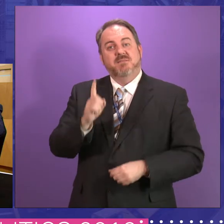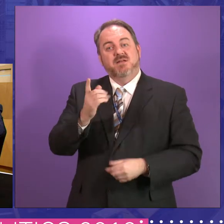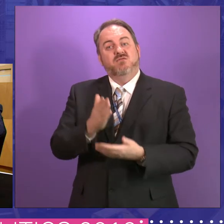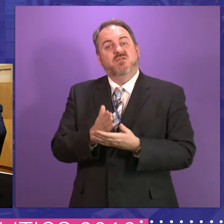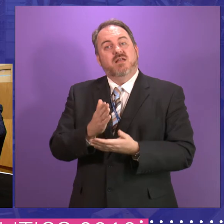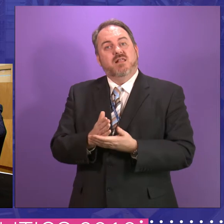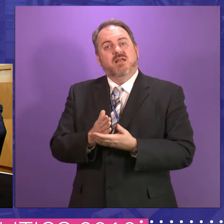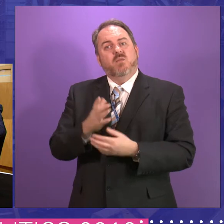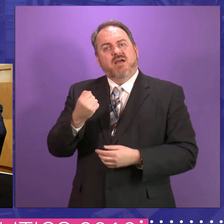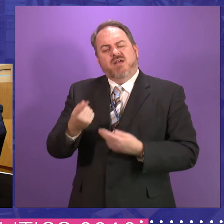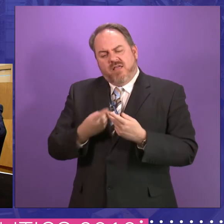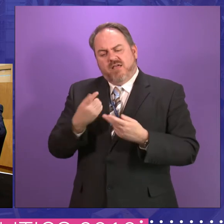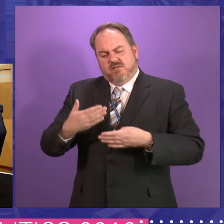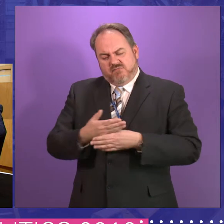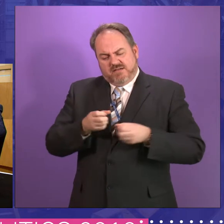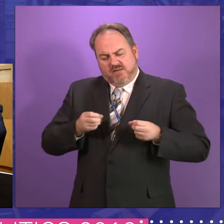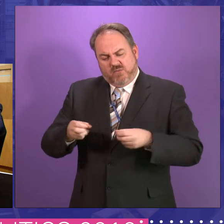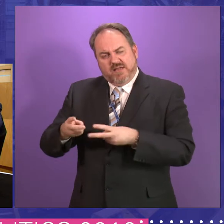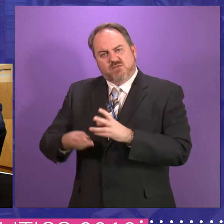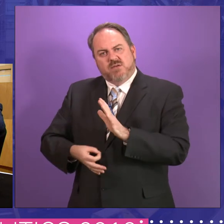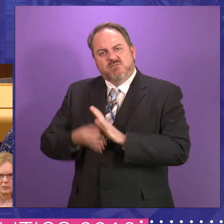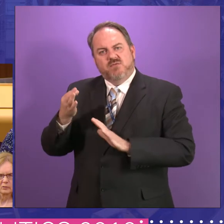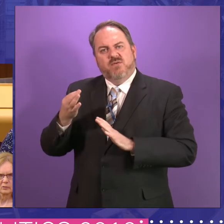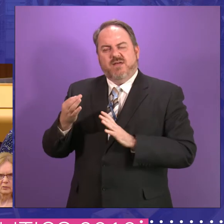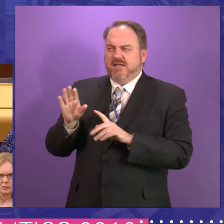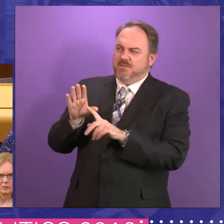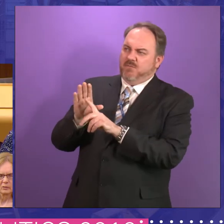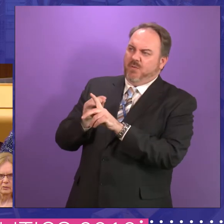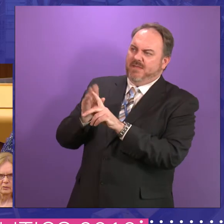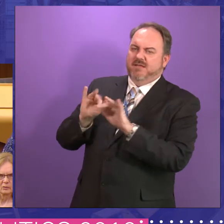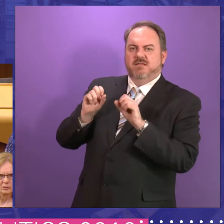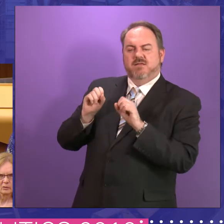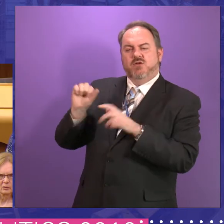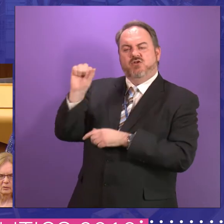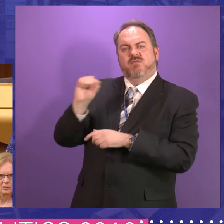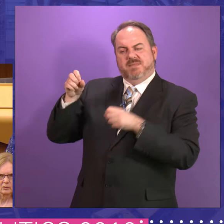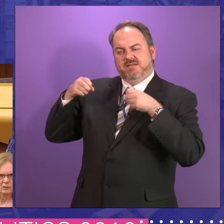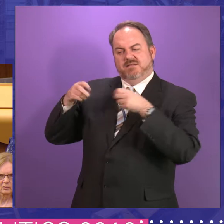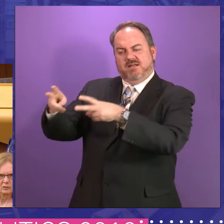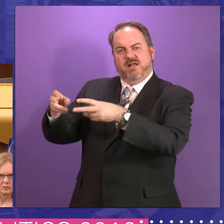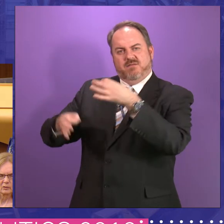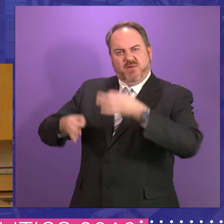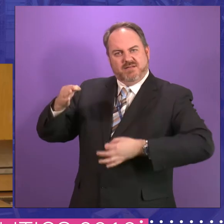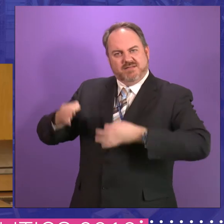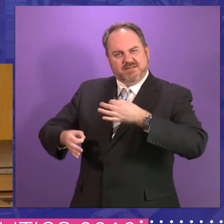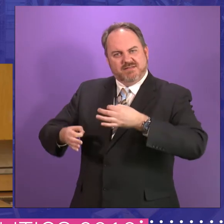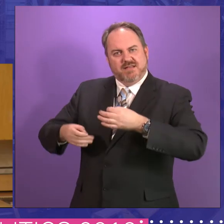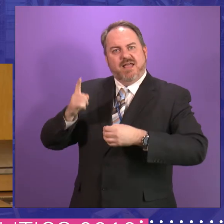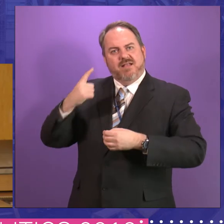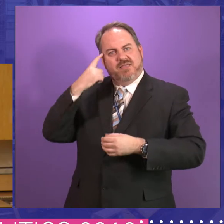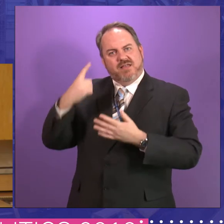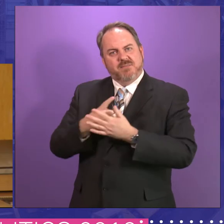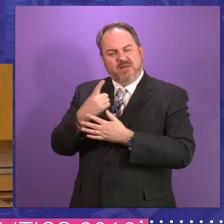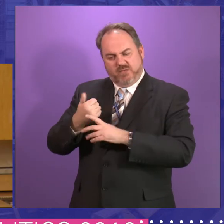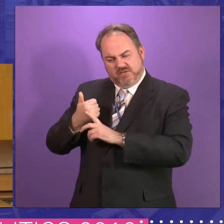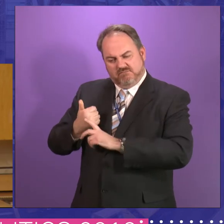steps we can take, as I said, to become more Europeanized, regardless of Brexit and whatever happens there, and also take Scotland forward in